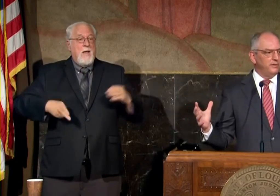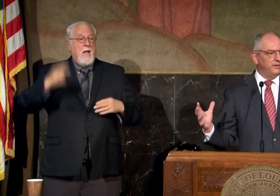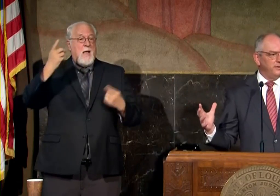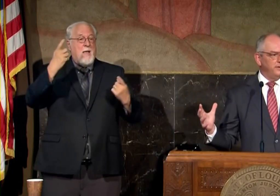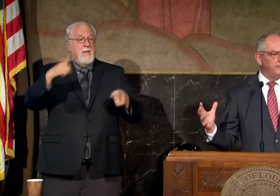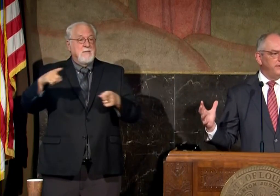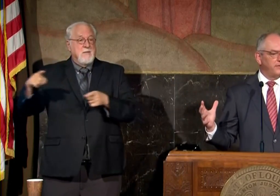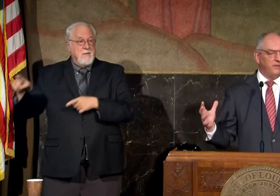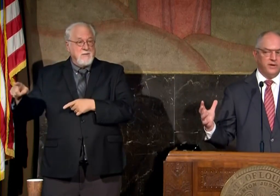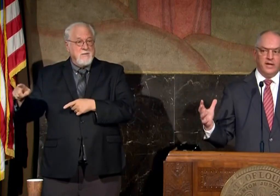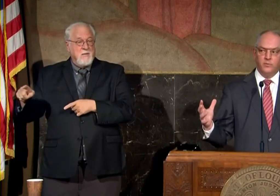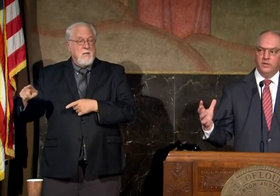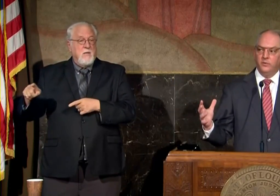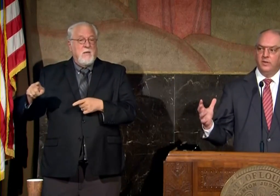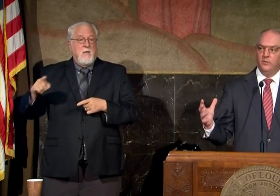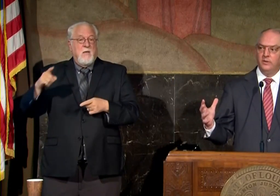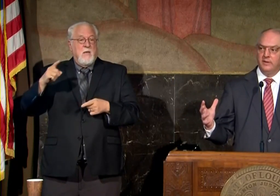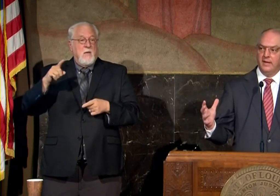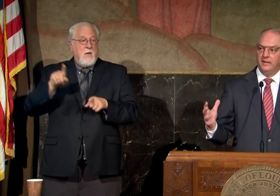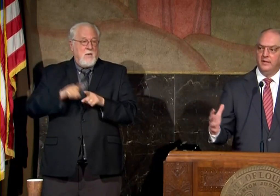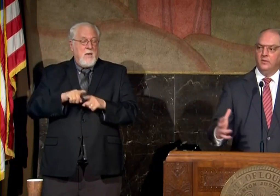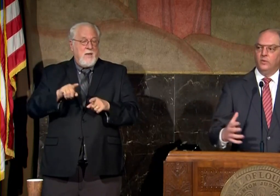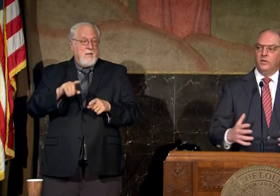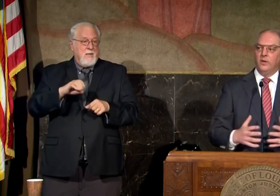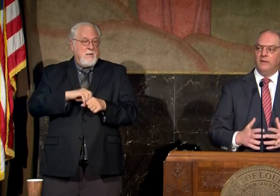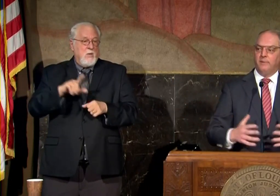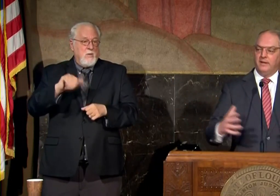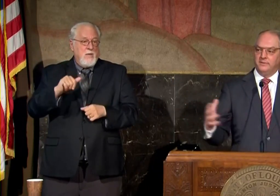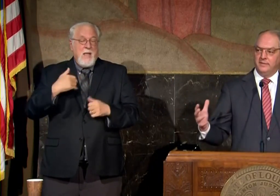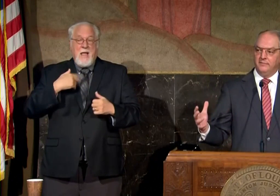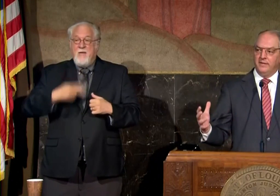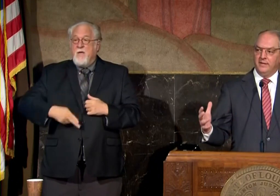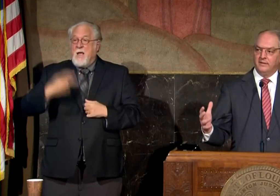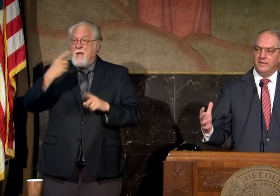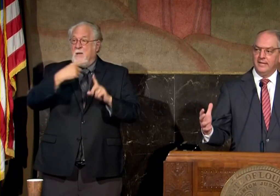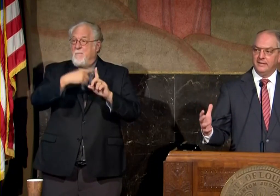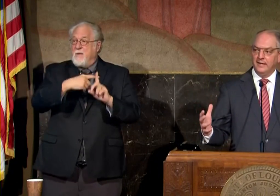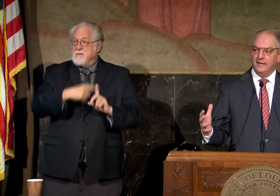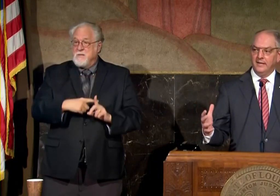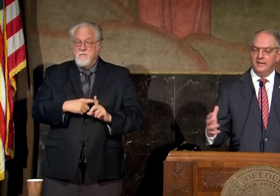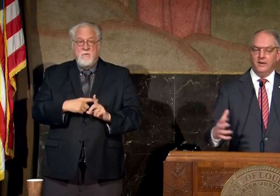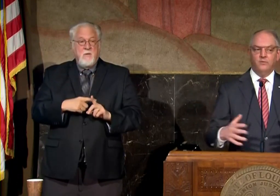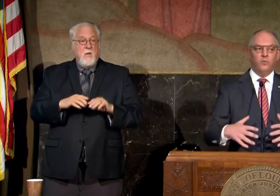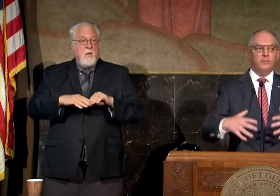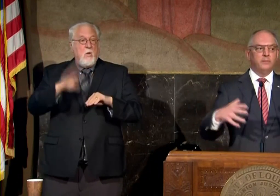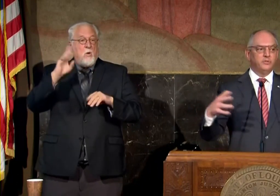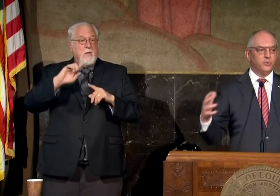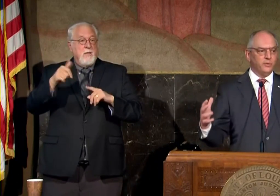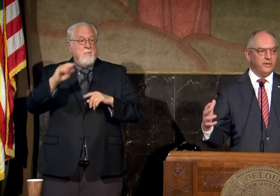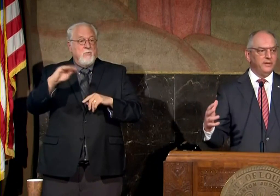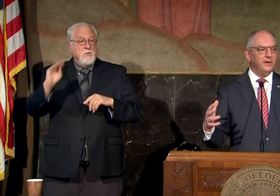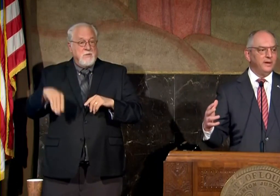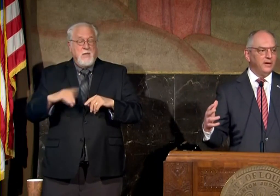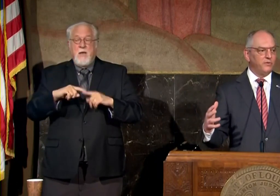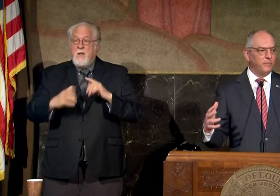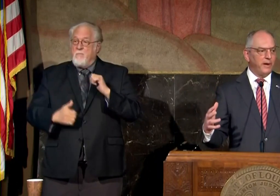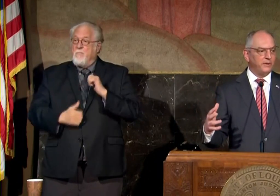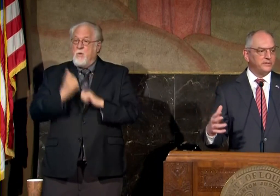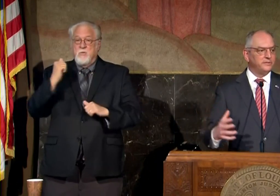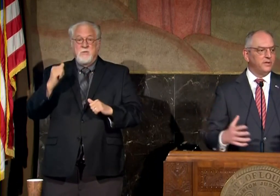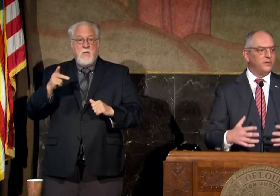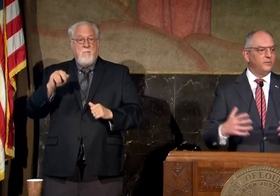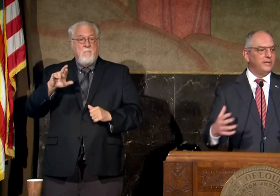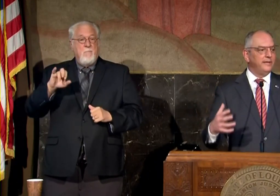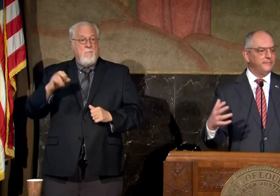of cobit like we do in louisiana when you have positivity exceeding 10 in the overwhelming majority of your